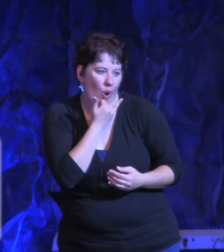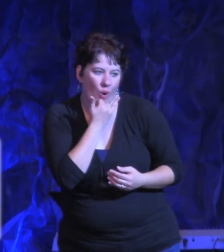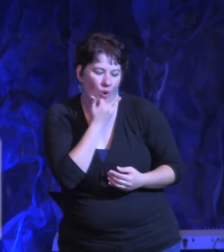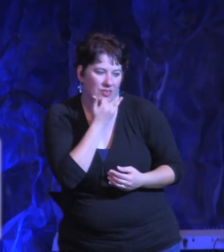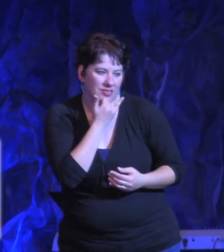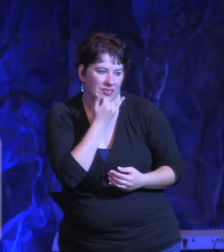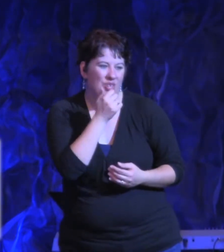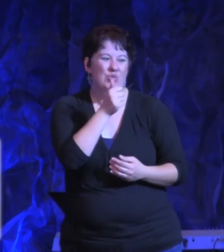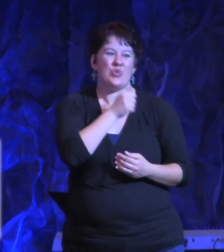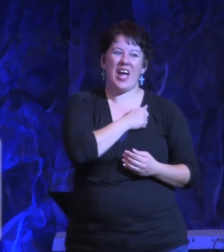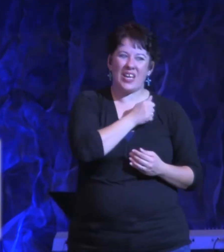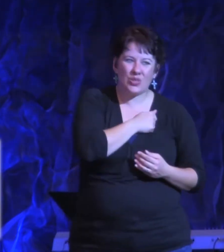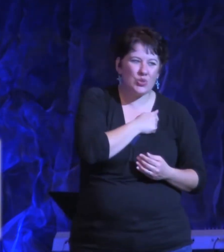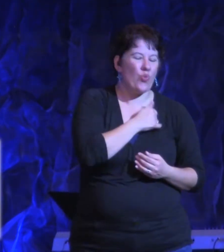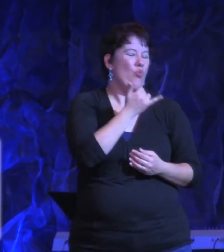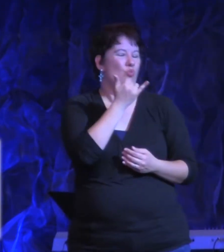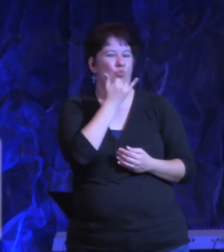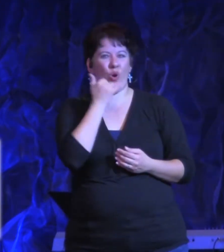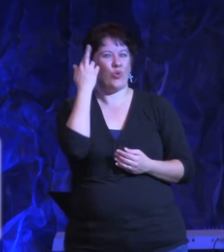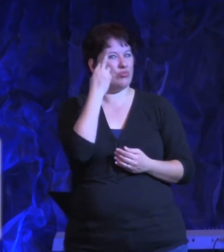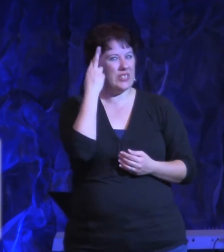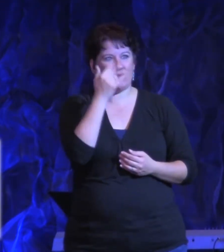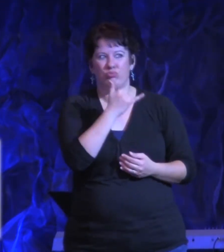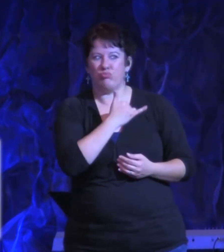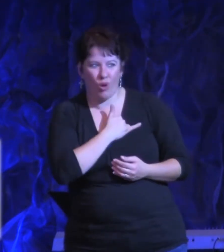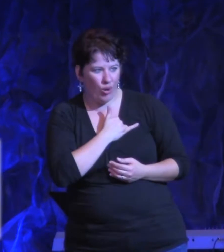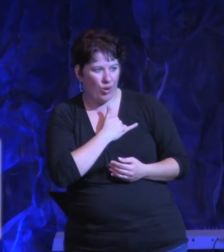so that you can spend it on your own pleasures.